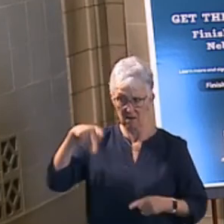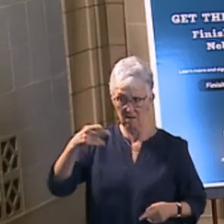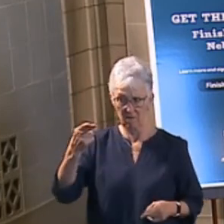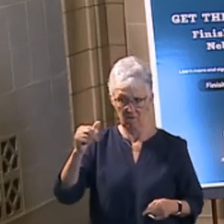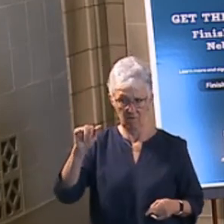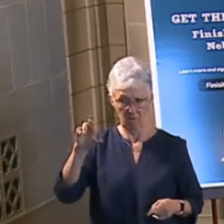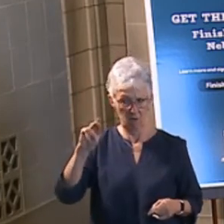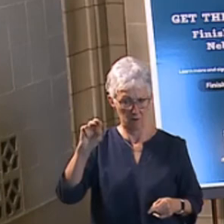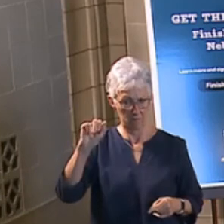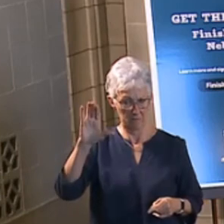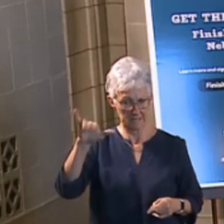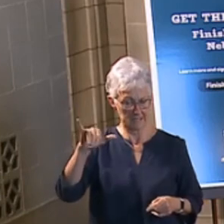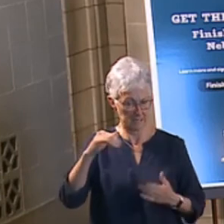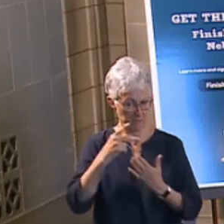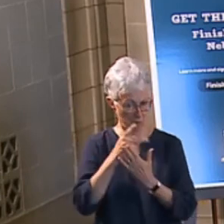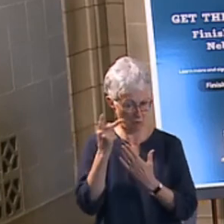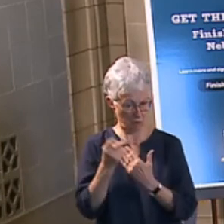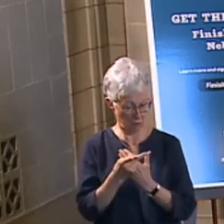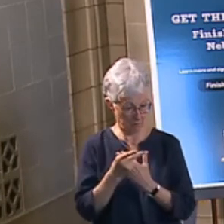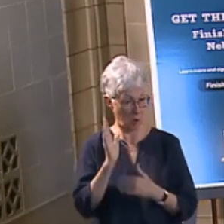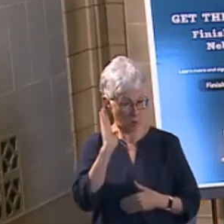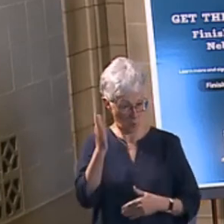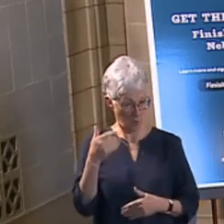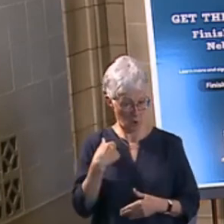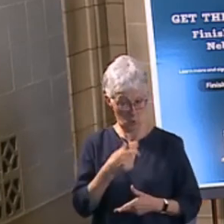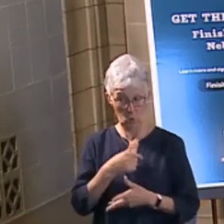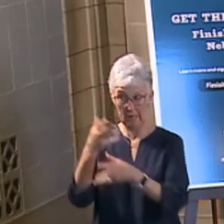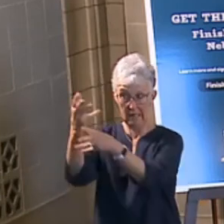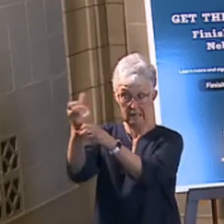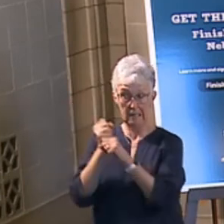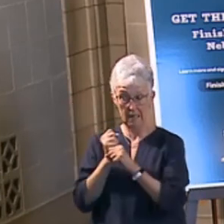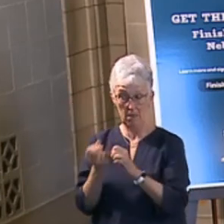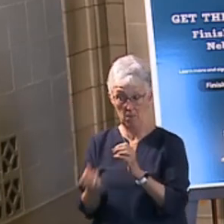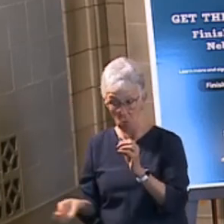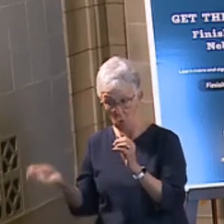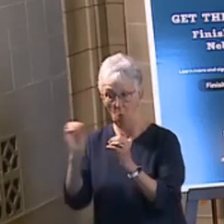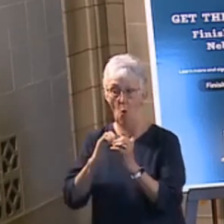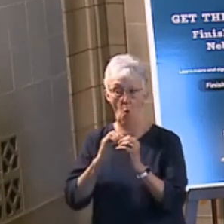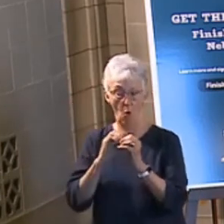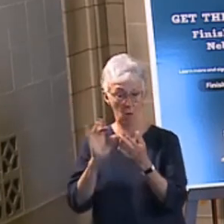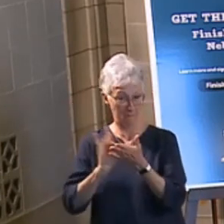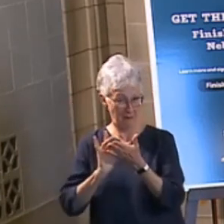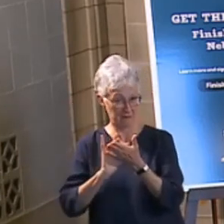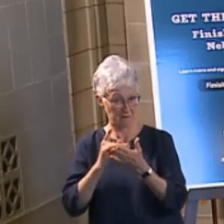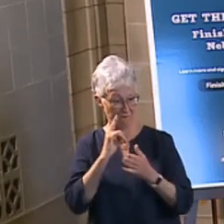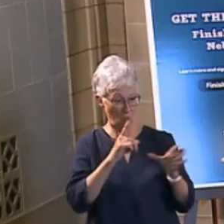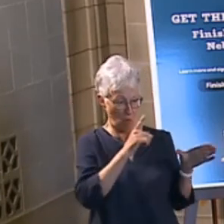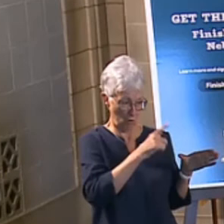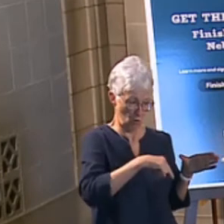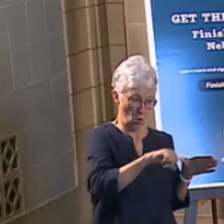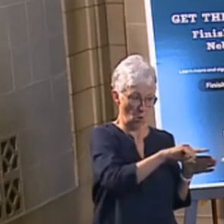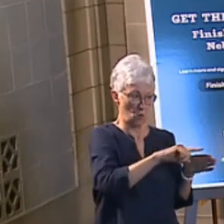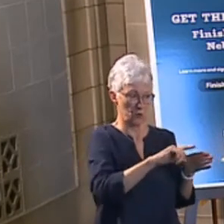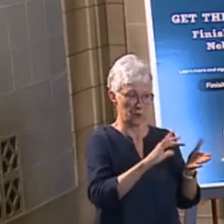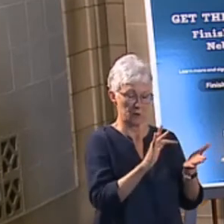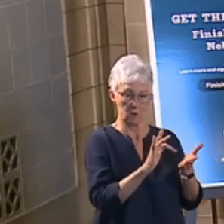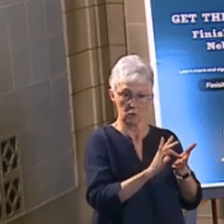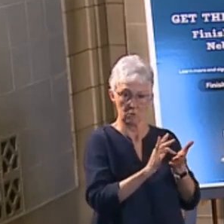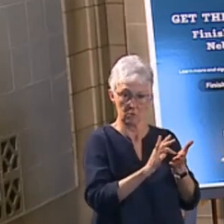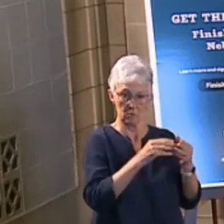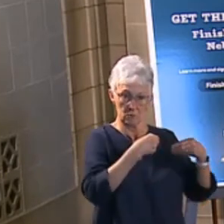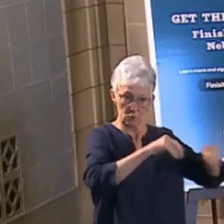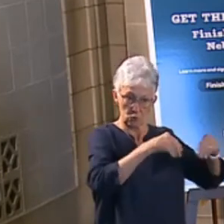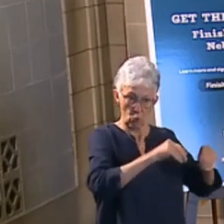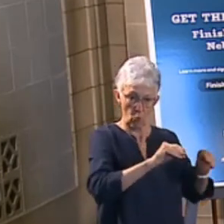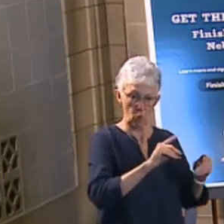is supply increasing to these pharmacies to meet demand? And, again, I just mentioned that the Federal Retail